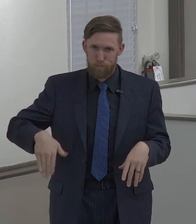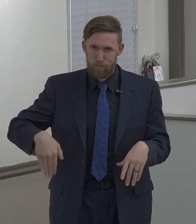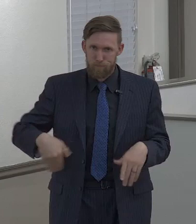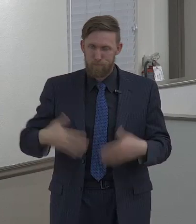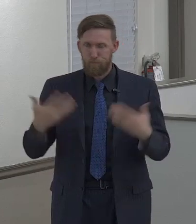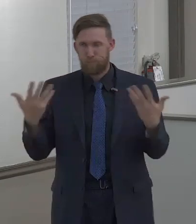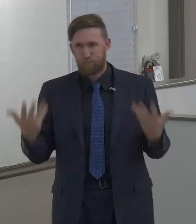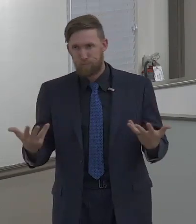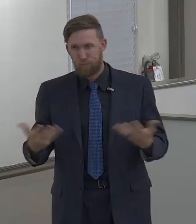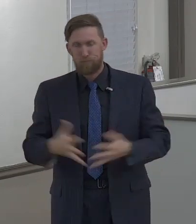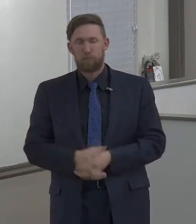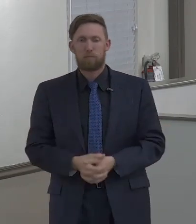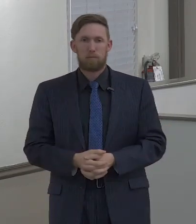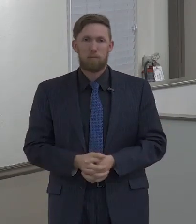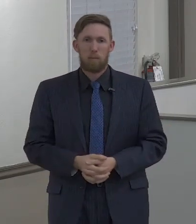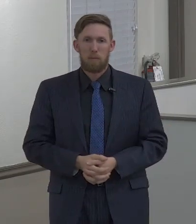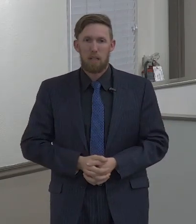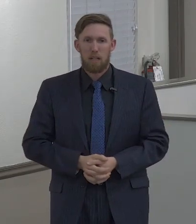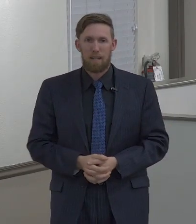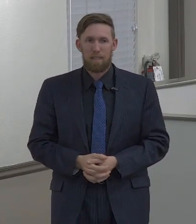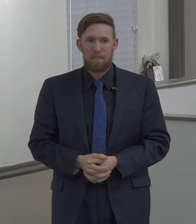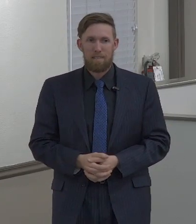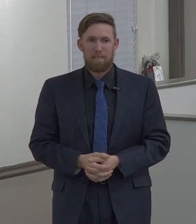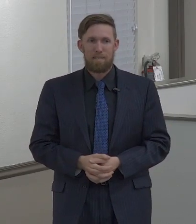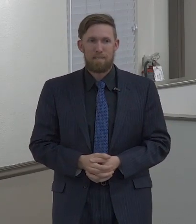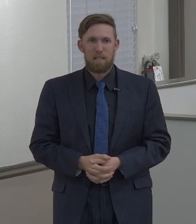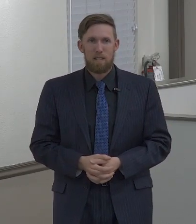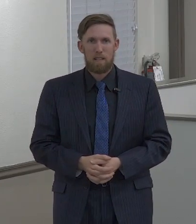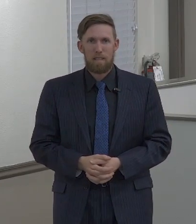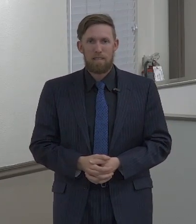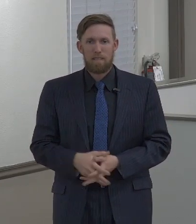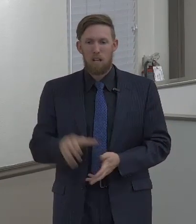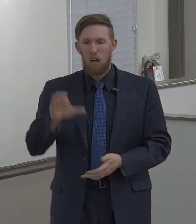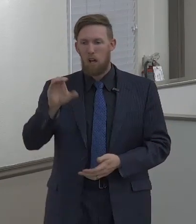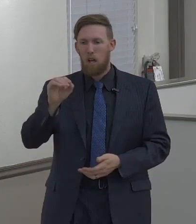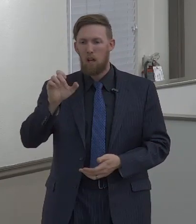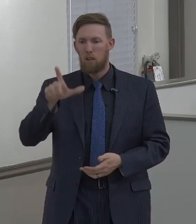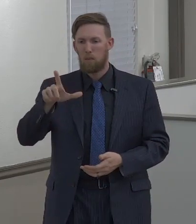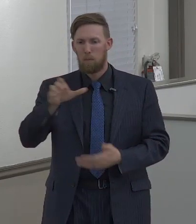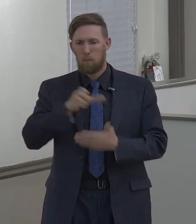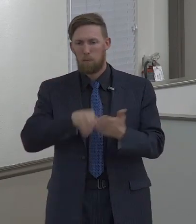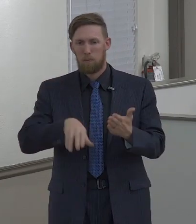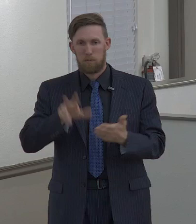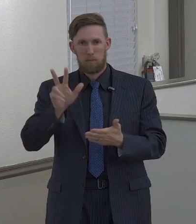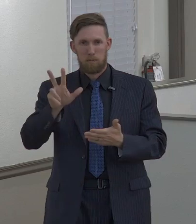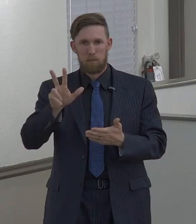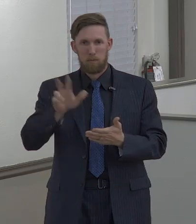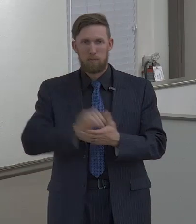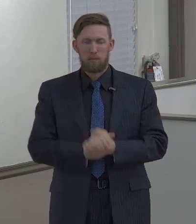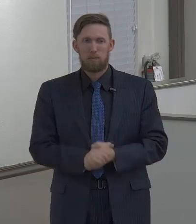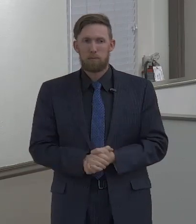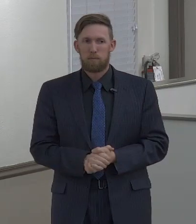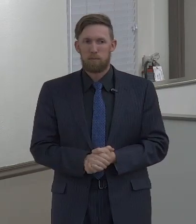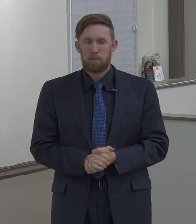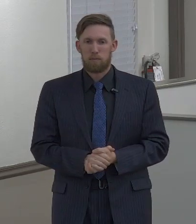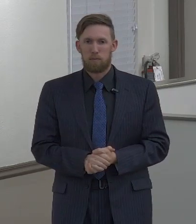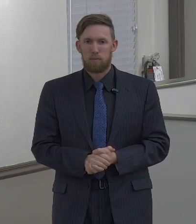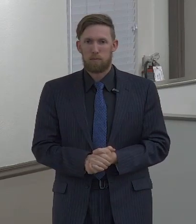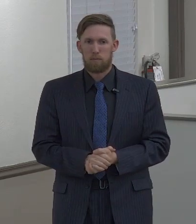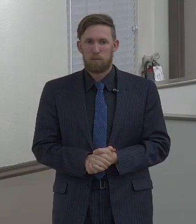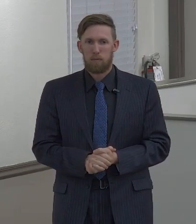Colossians chapter 3, the other week there were a few guys talking and they were